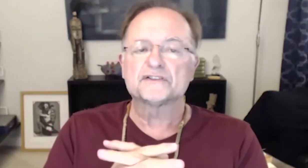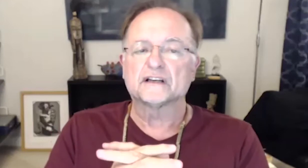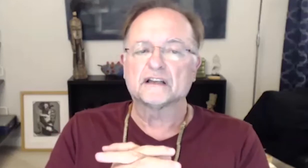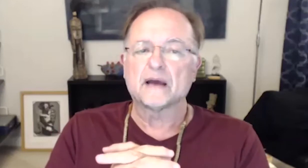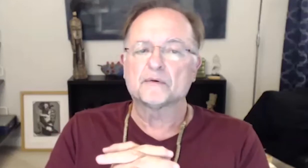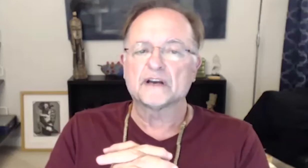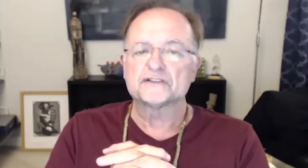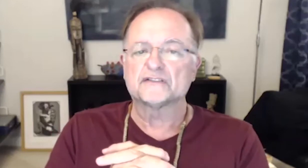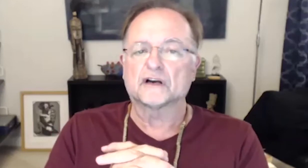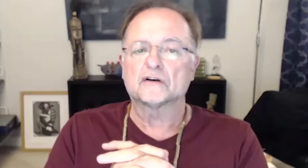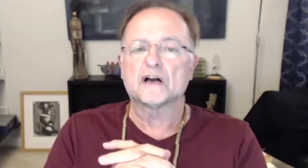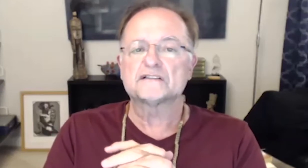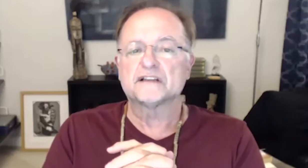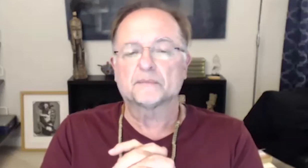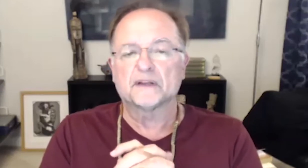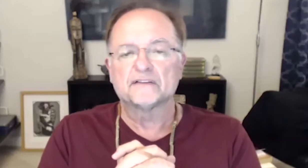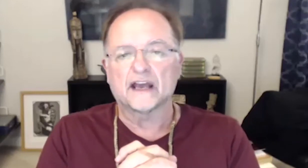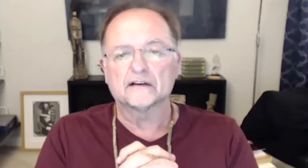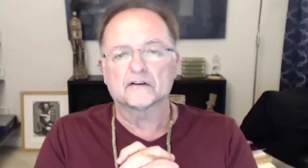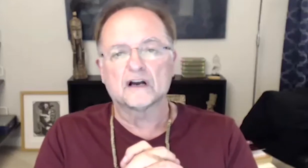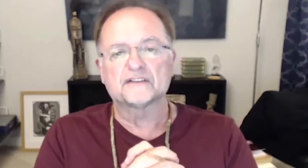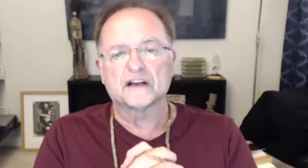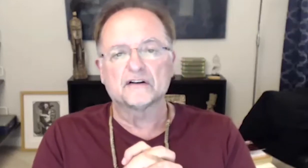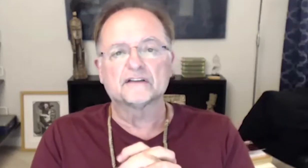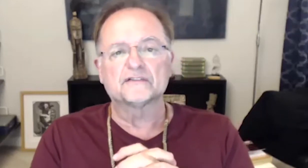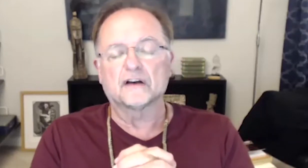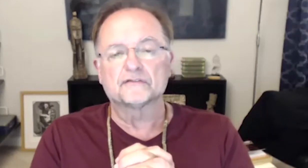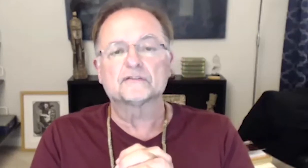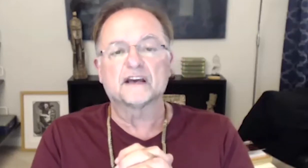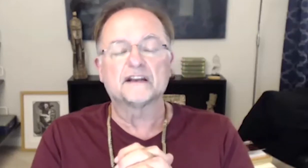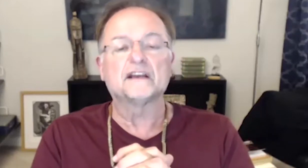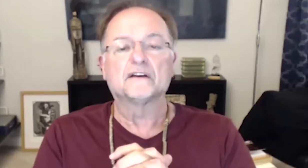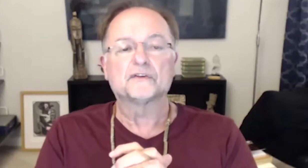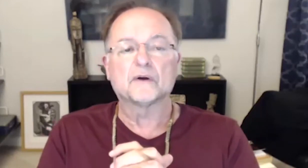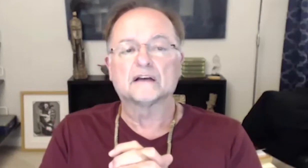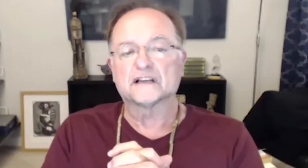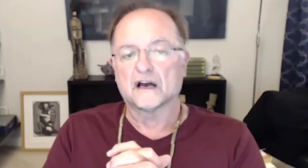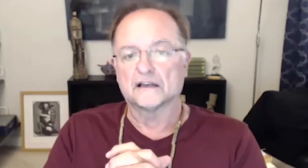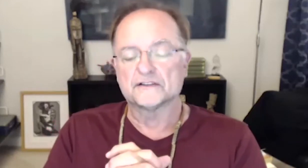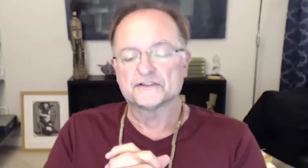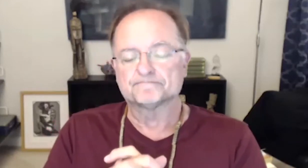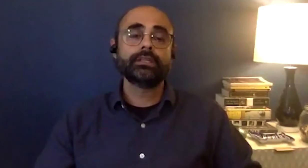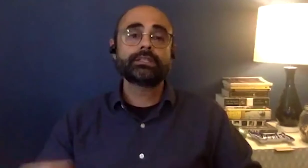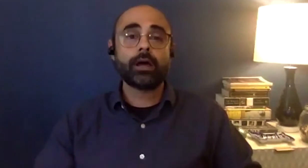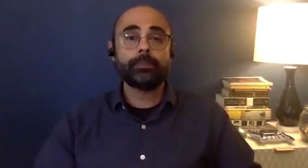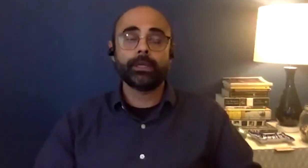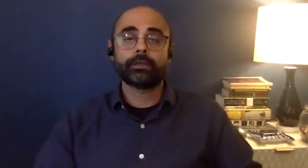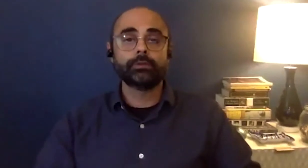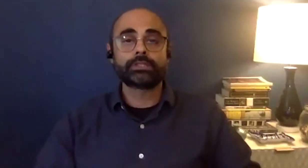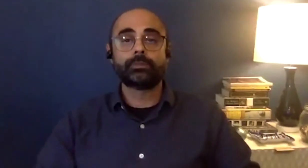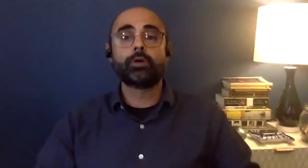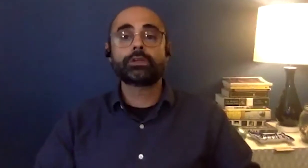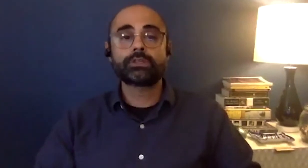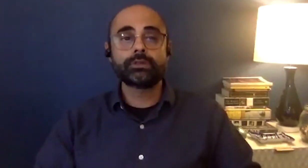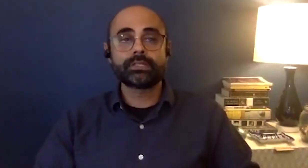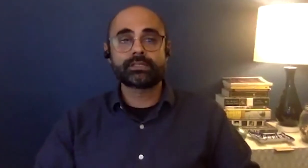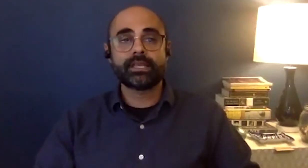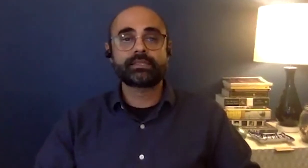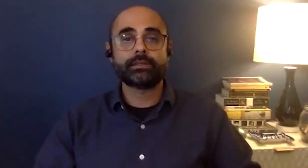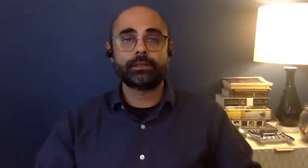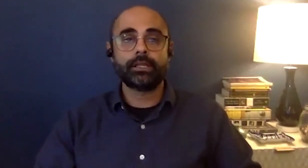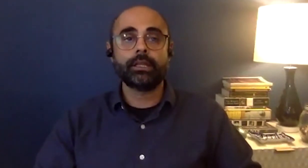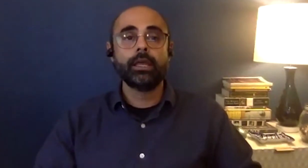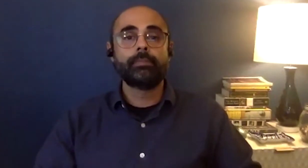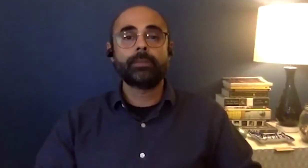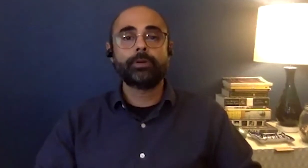encouraging collaborations across disciplines and across areas of study throughout the college. This topic will support student